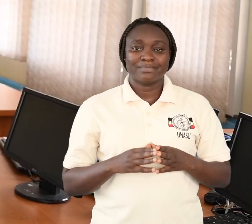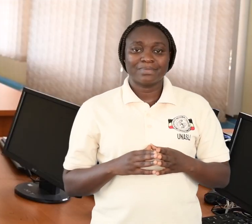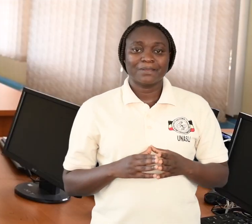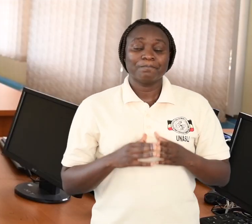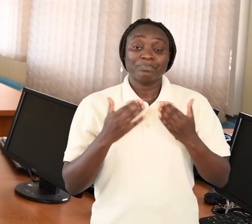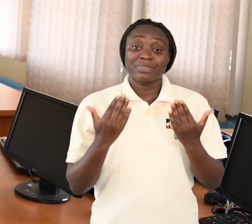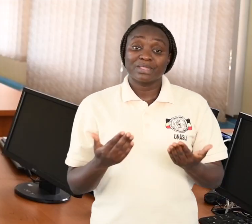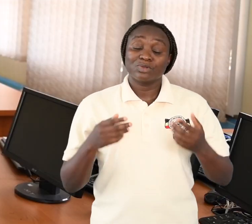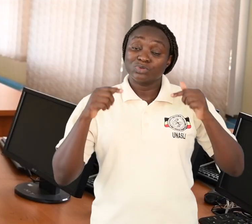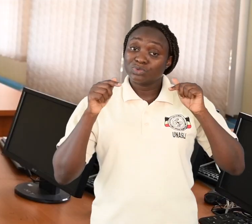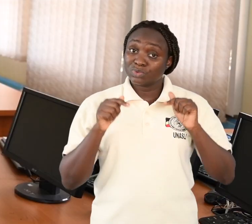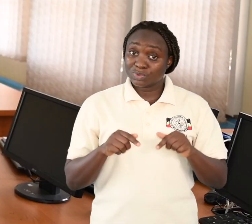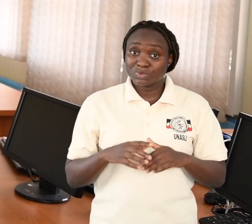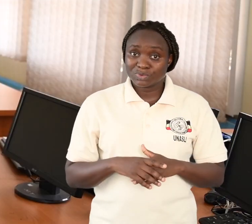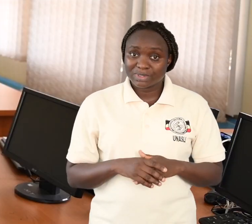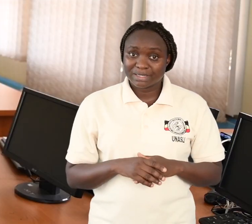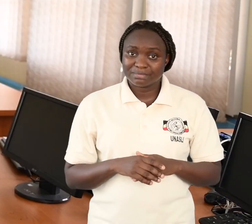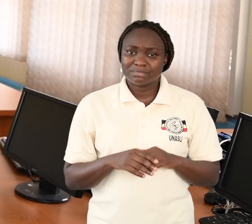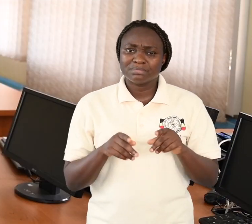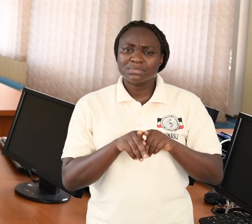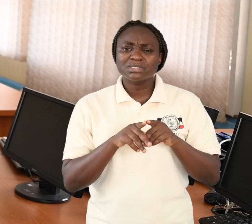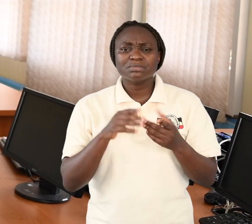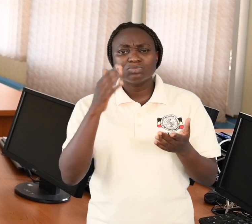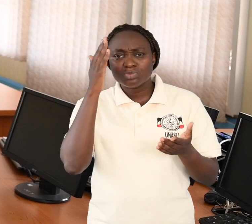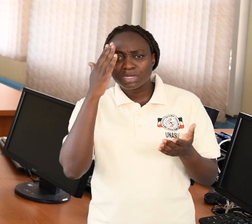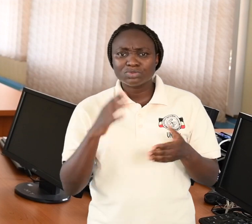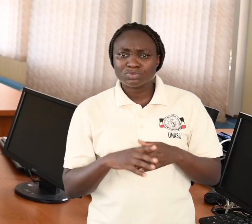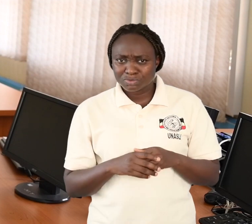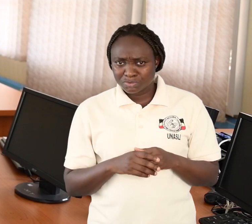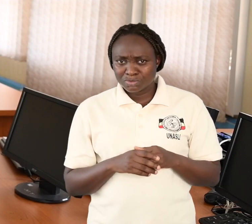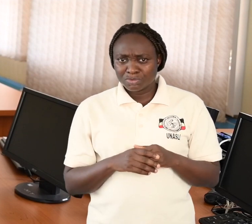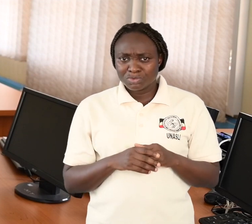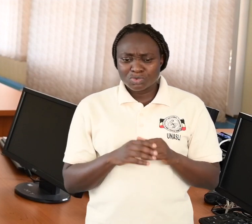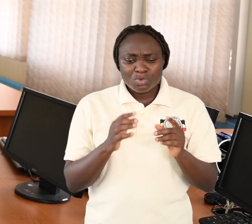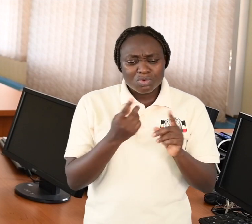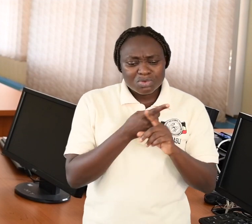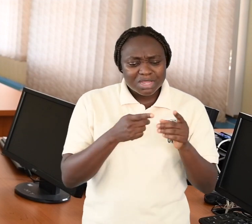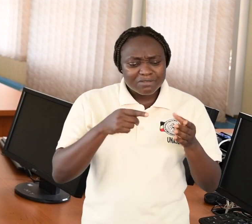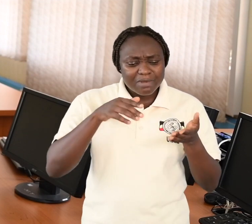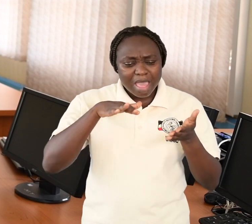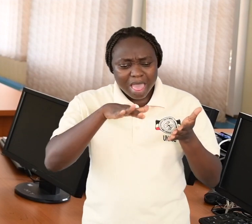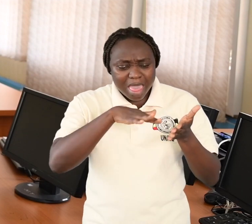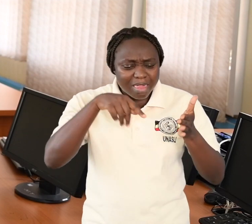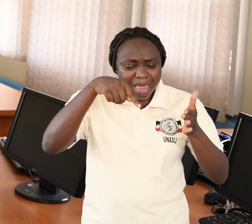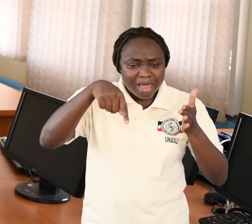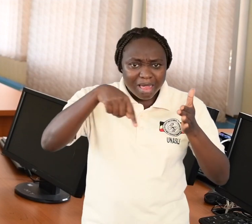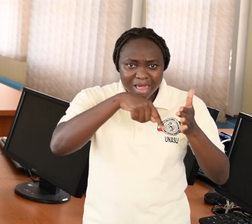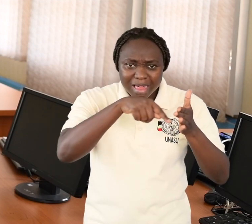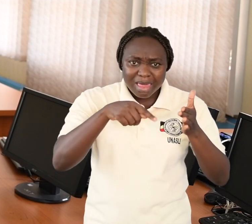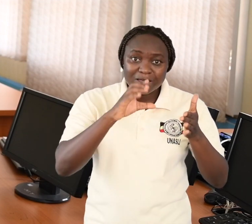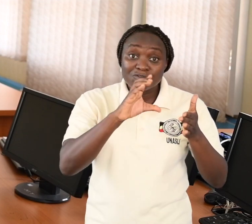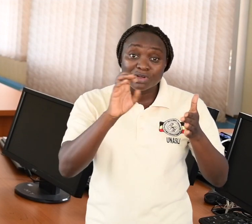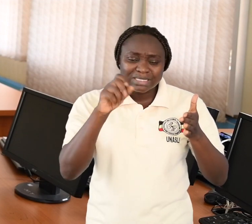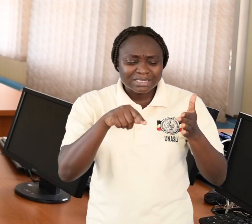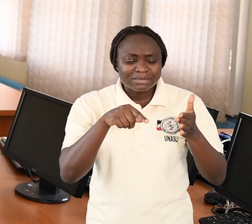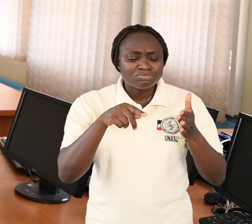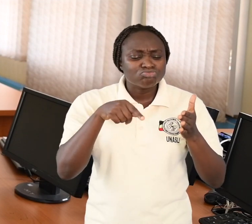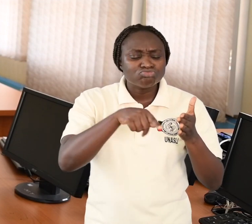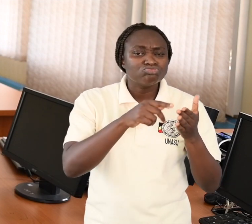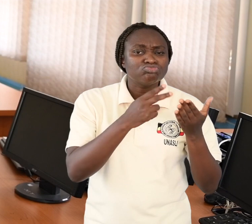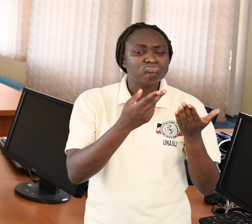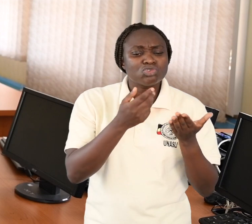Today, we'll also look at the functions of the parts of the cell that we're going to look at.